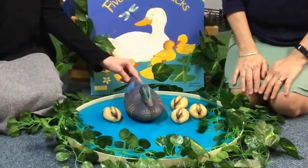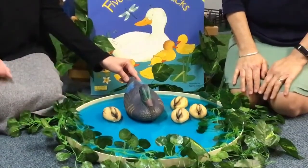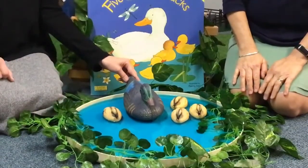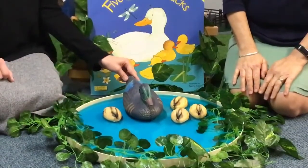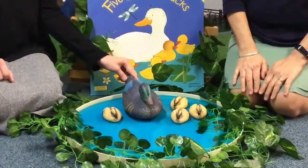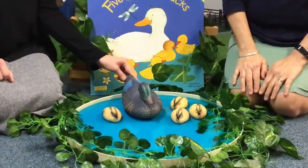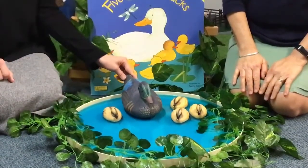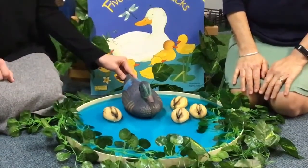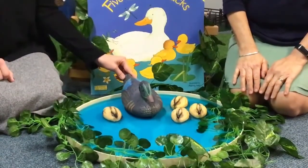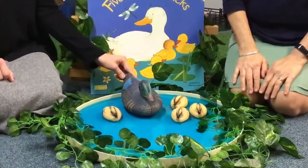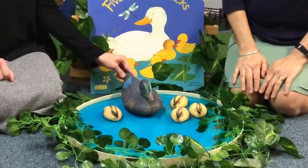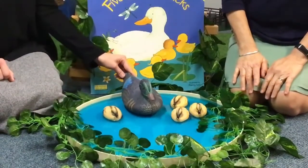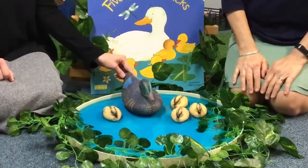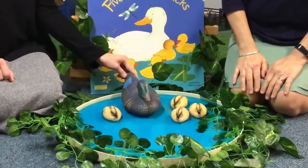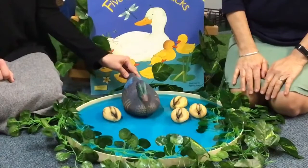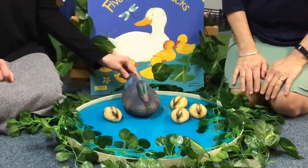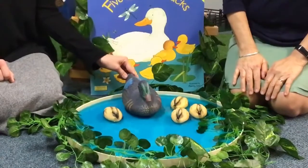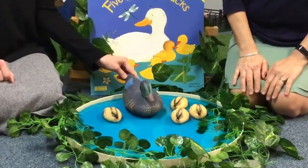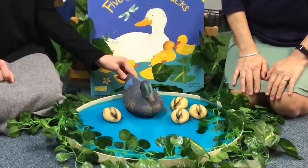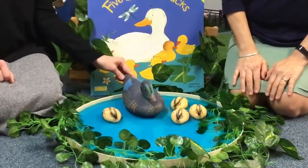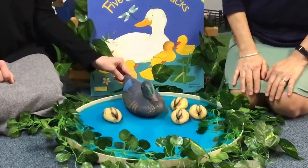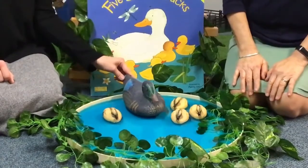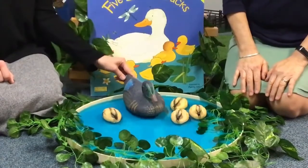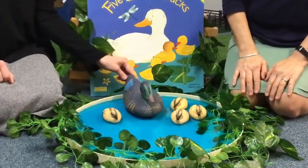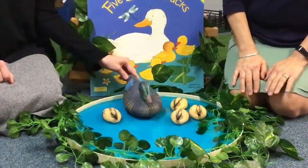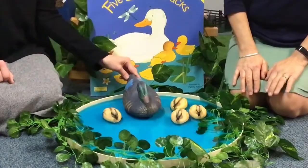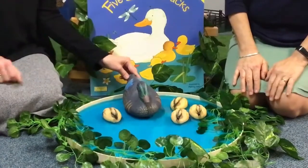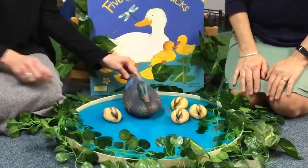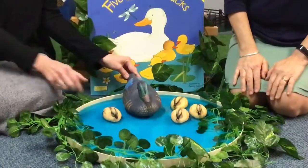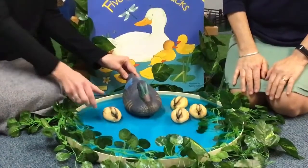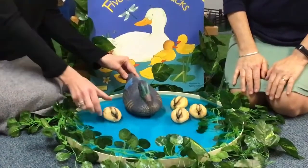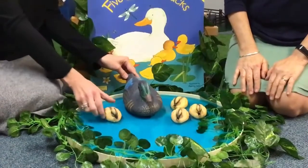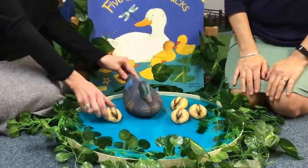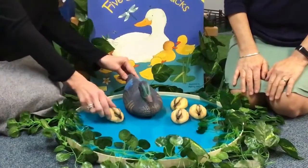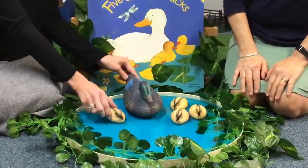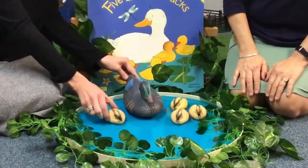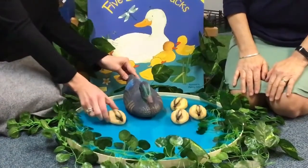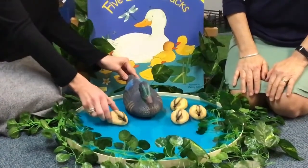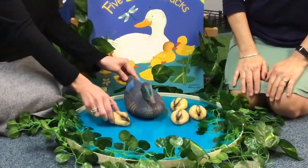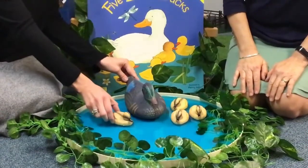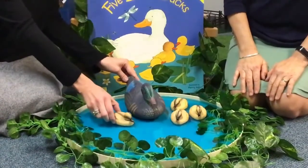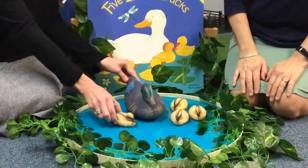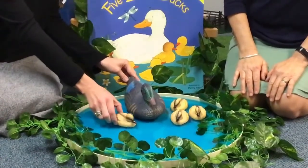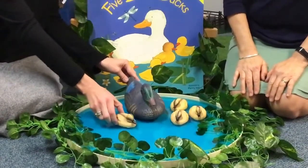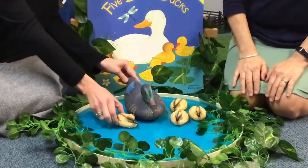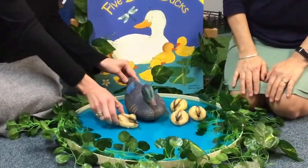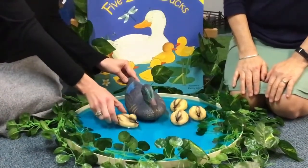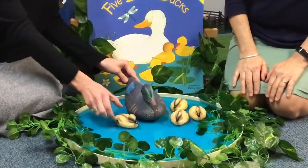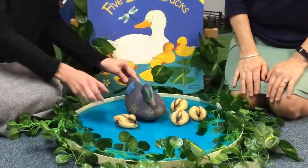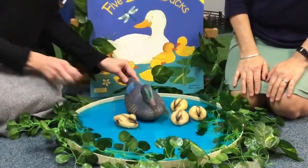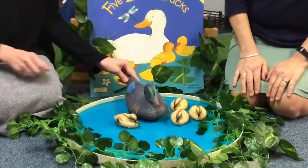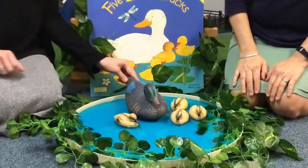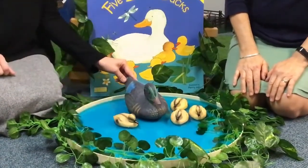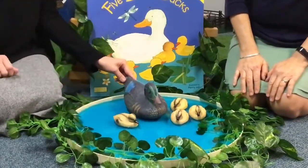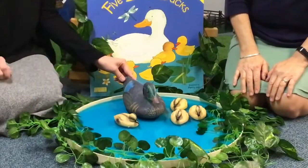back. Four little ducks went out one day, over the hills and far